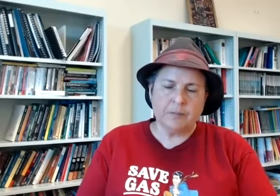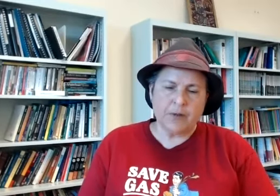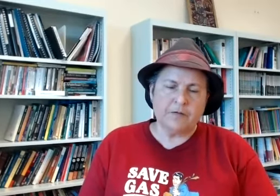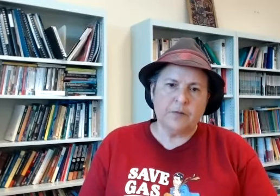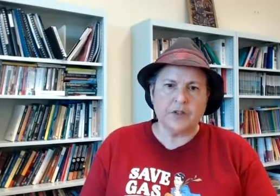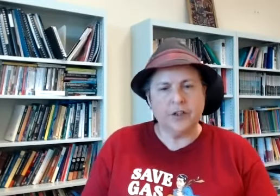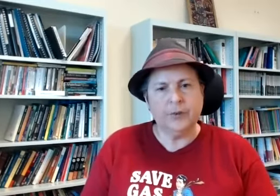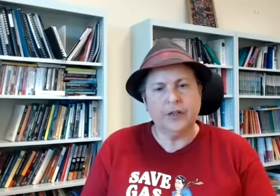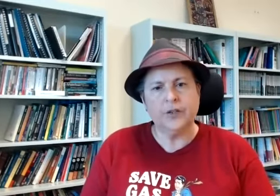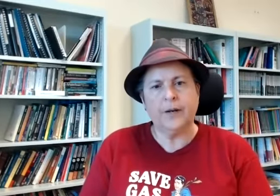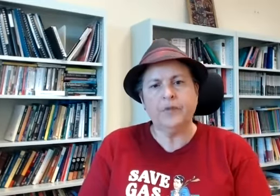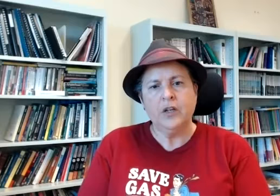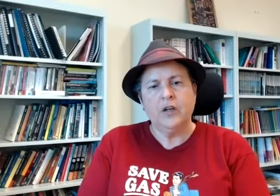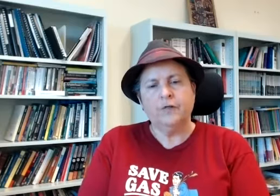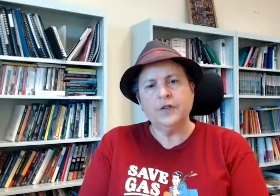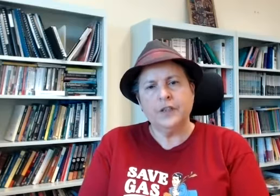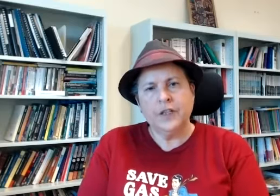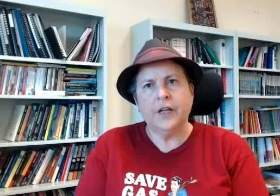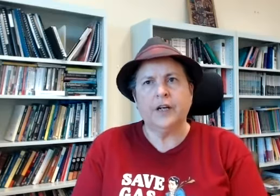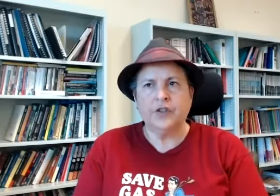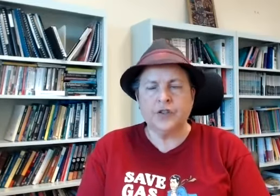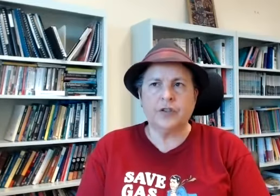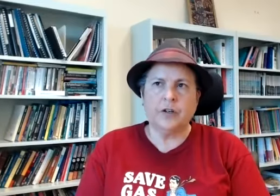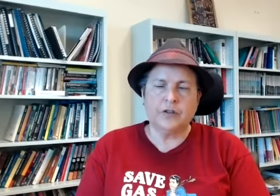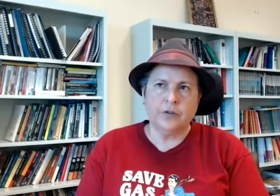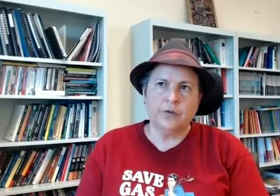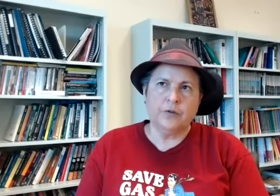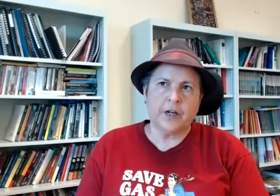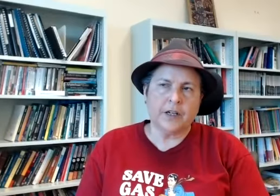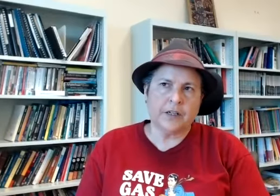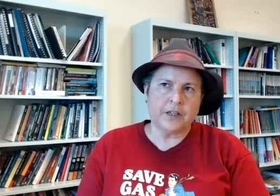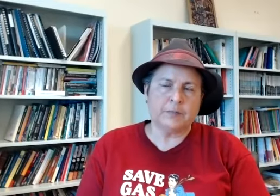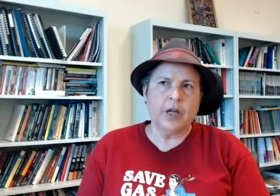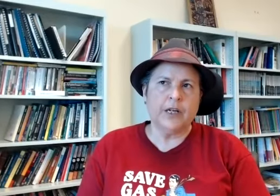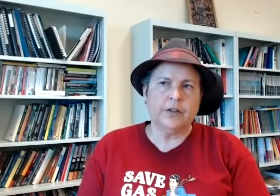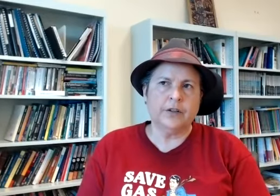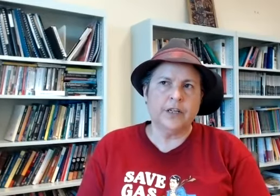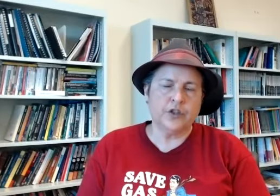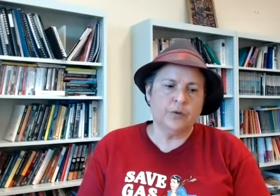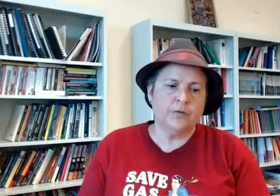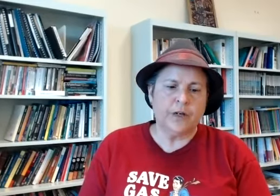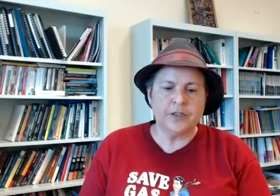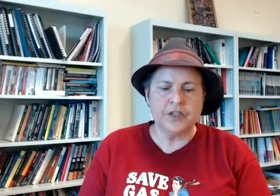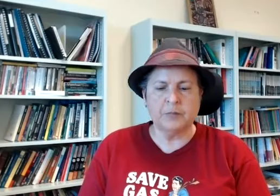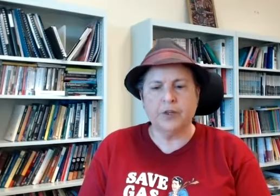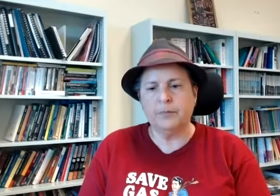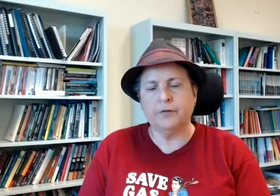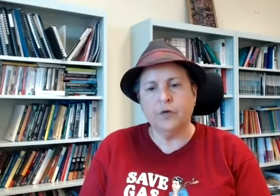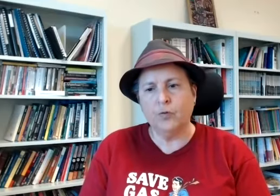back from this a little bit and um firstly uh just to explain that the issue of I guess disability performance